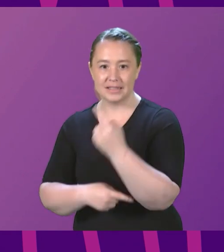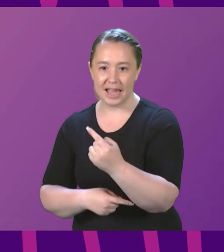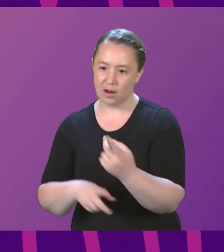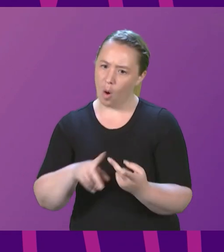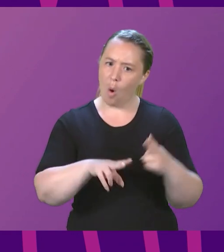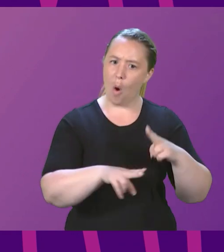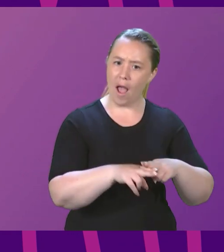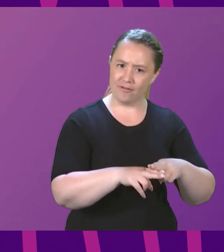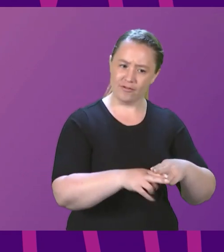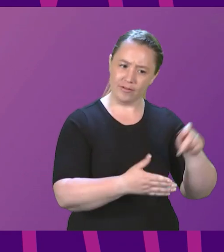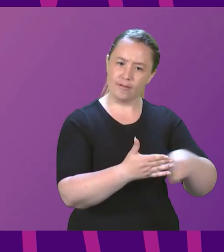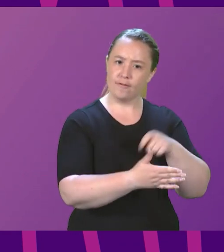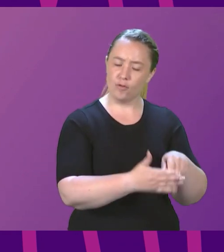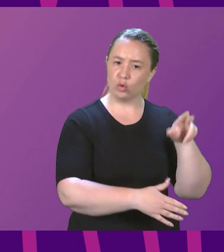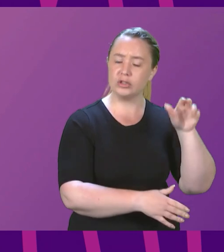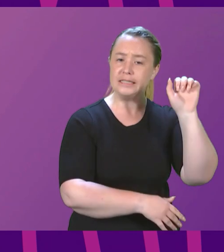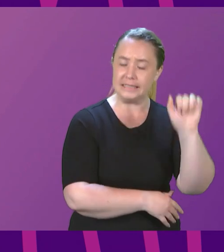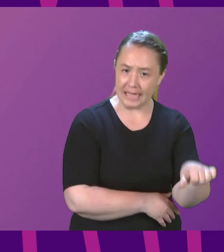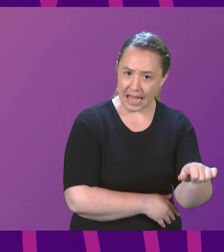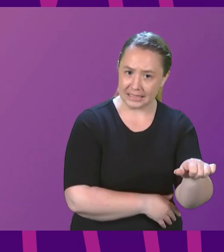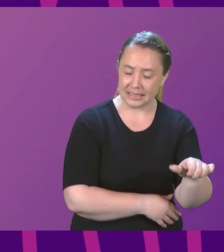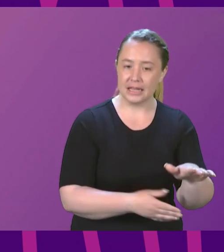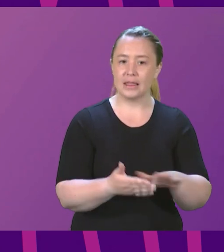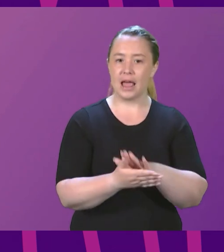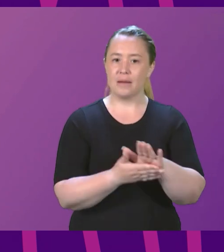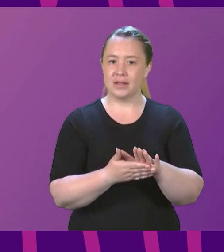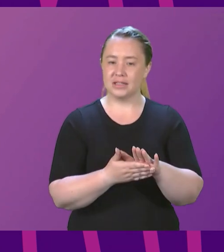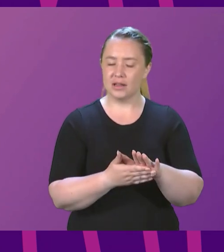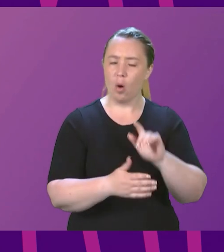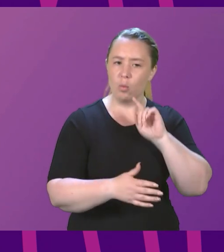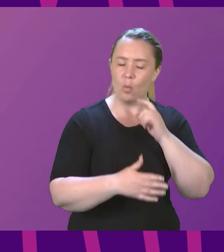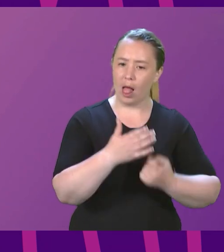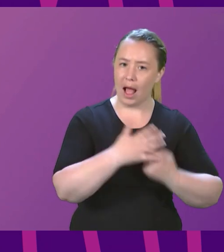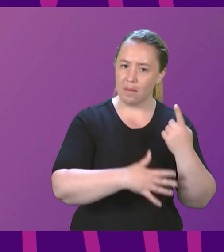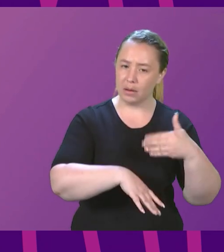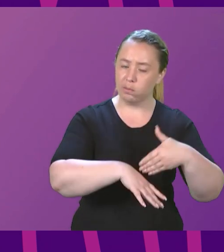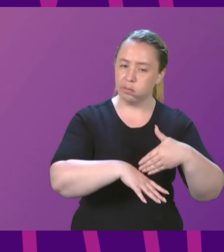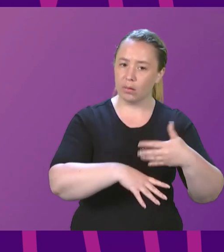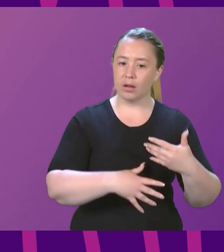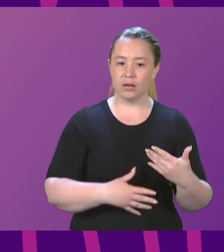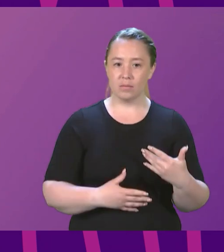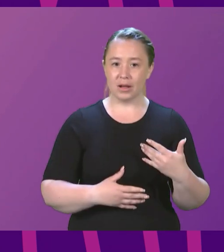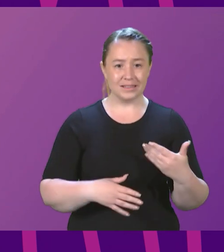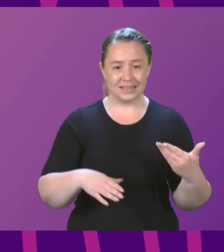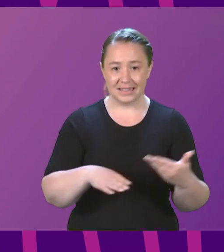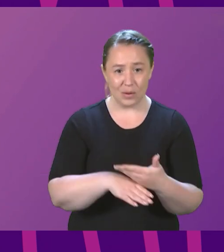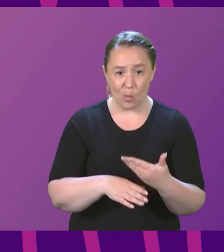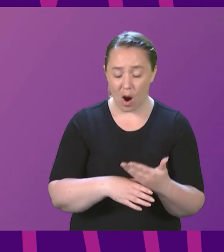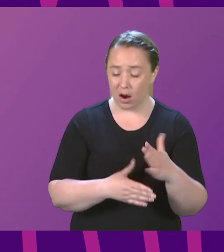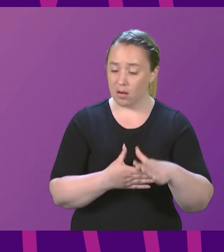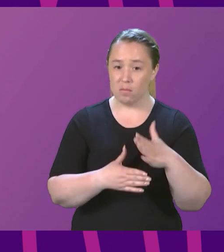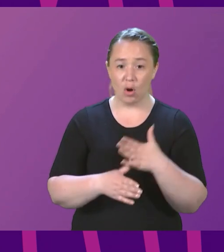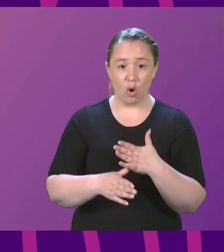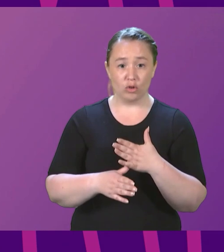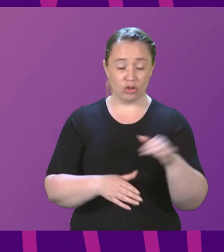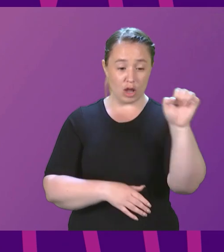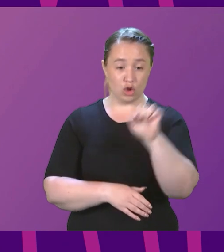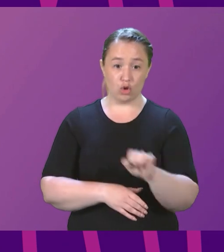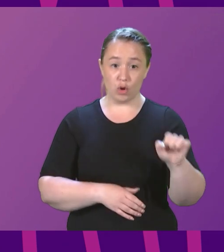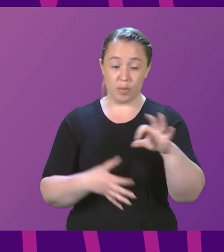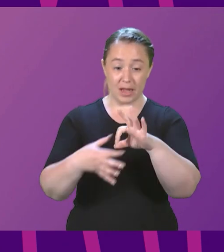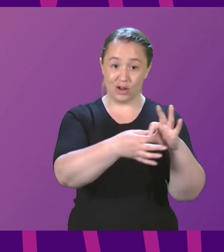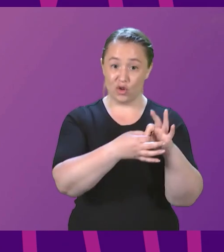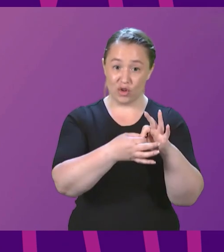It happened because Scotland didn't vote yes. Chief amongst those, of course, being taken out of the European Union against our will.